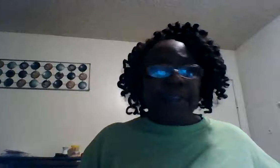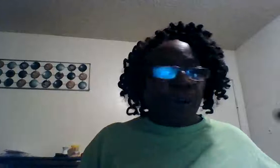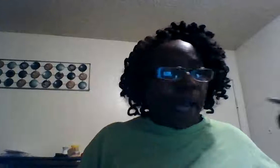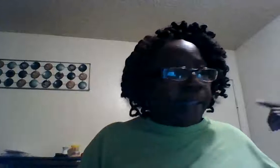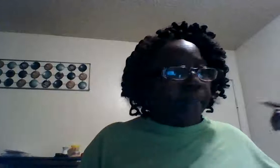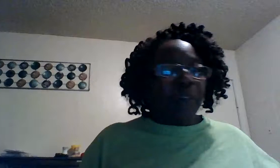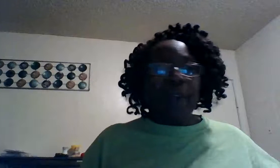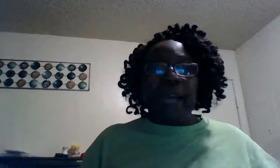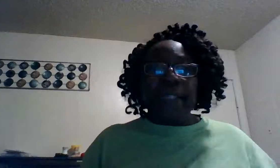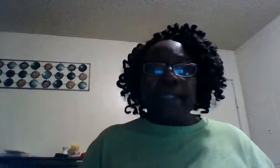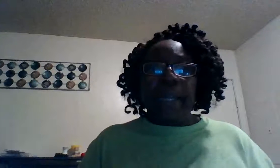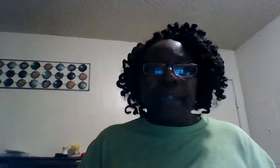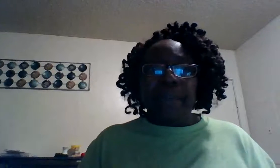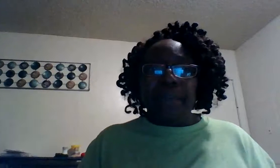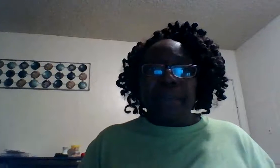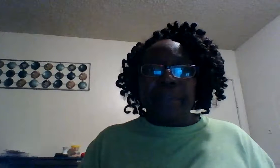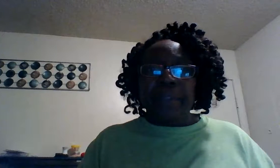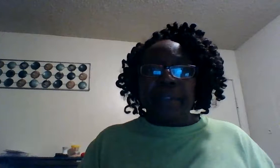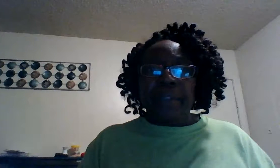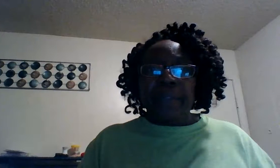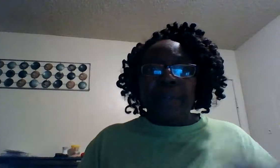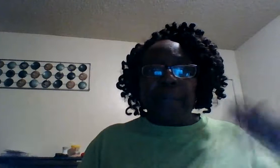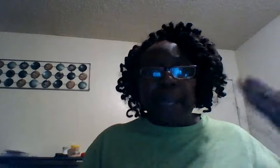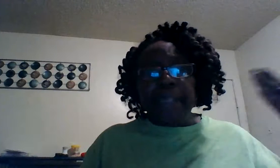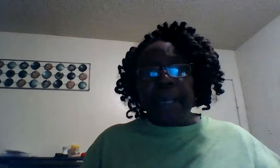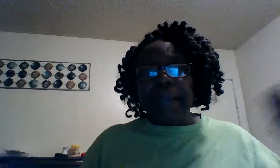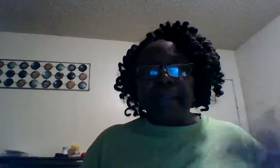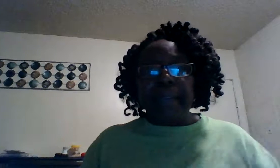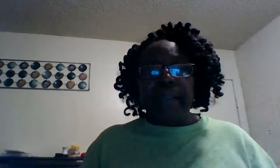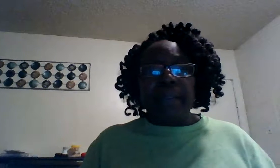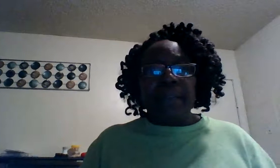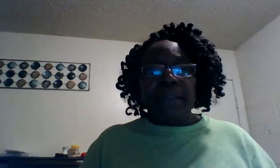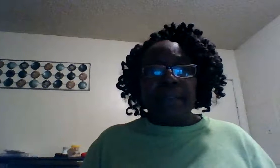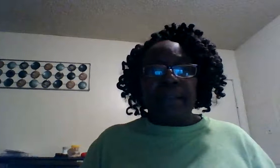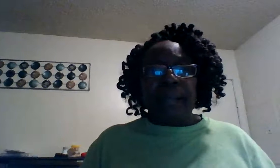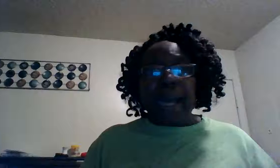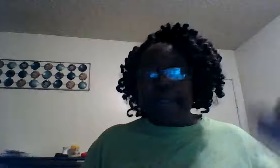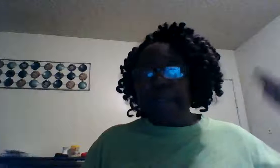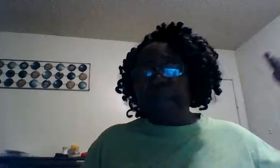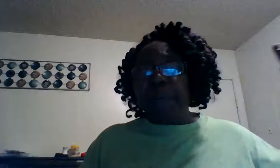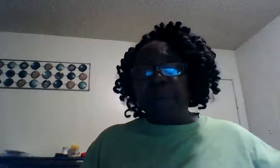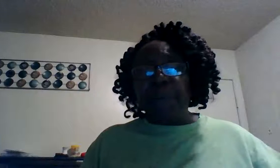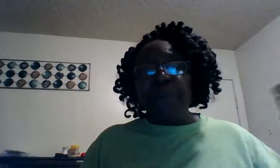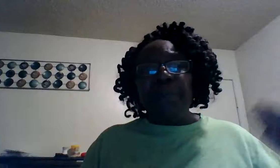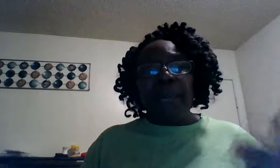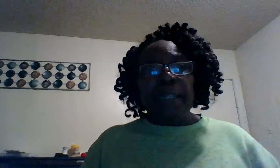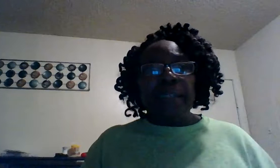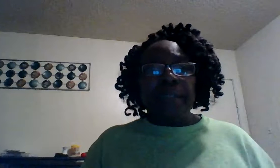you know I even created something so it came nothing I done proved my love